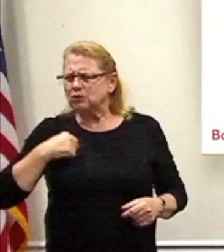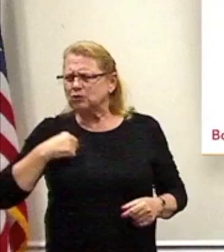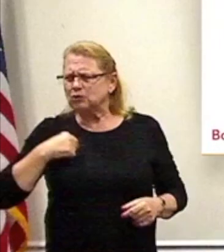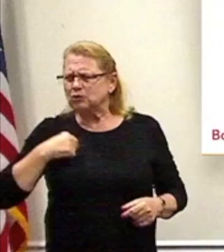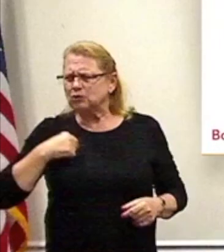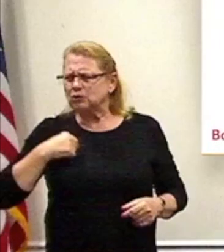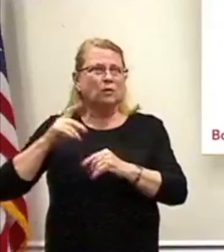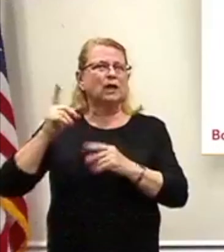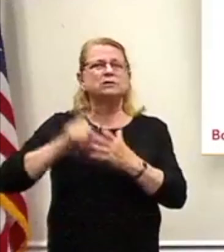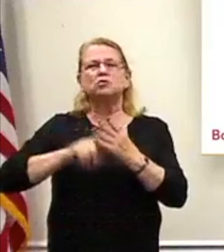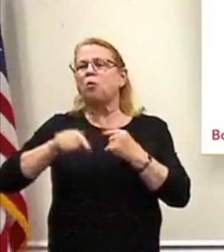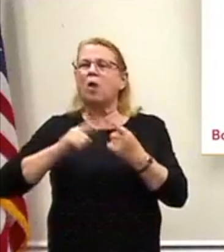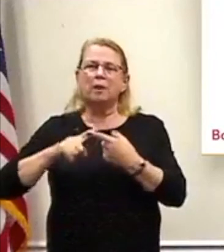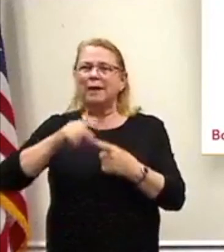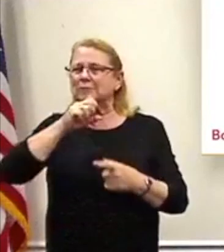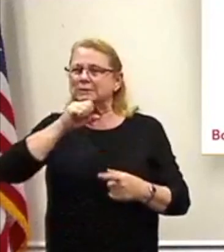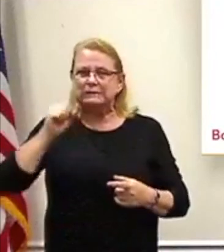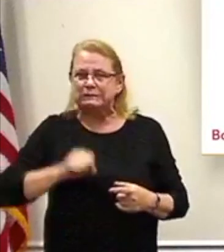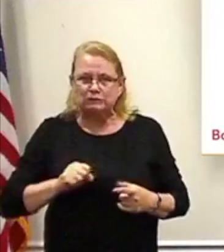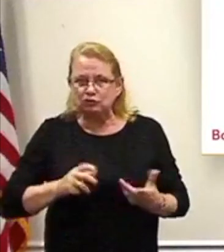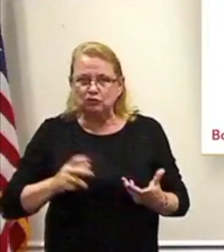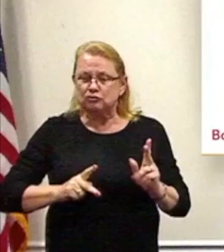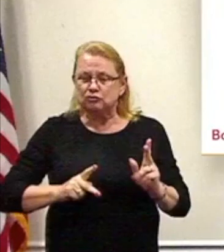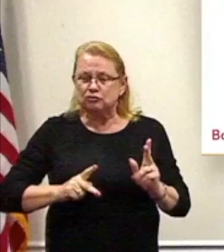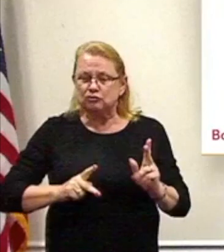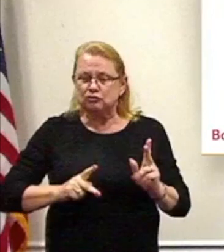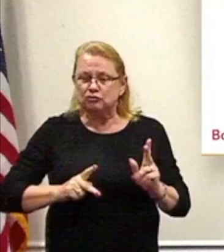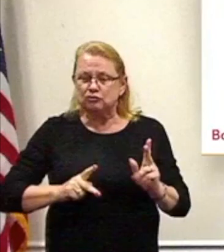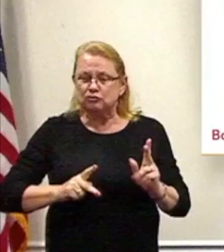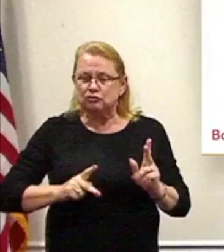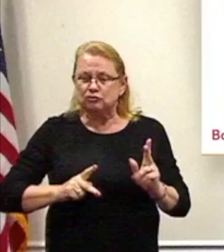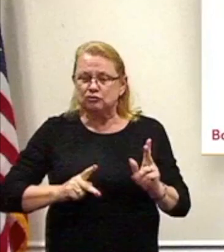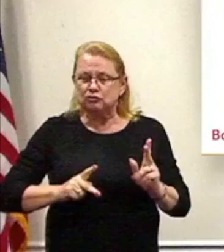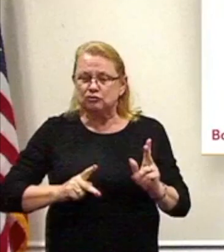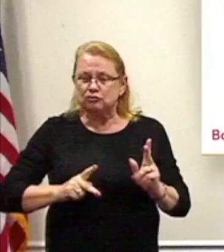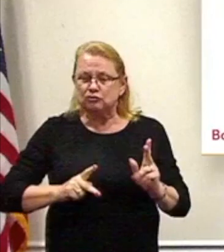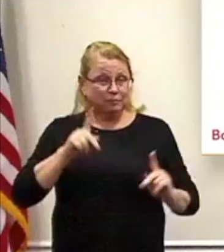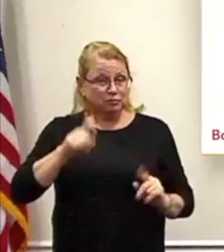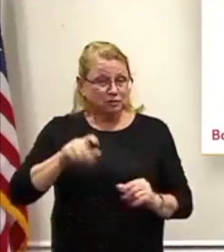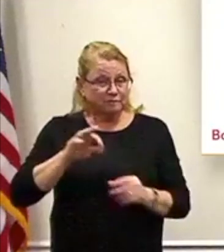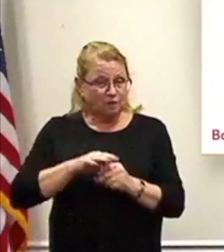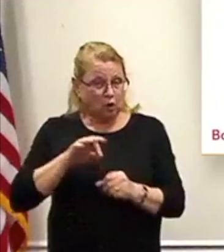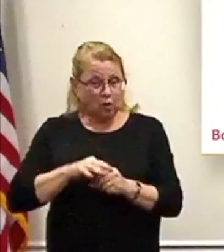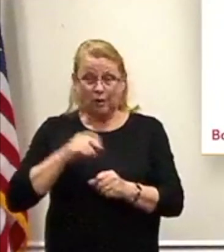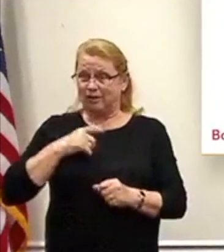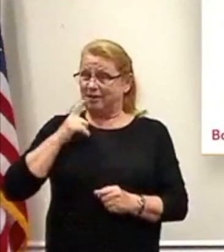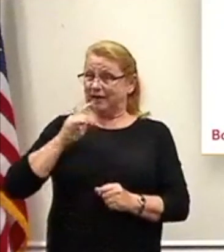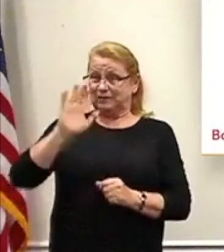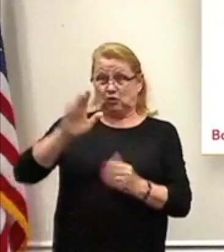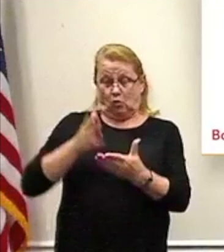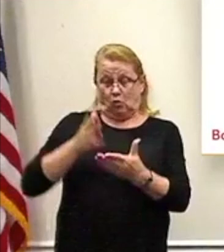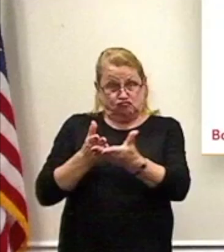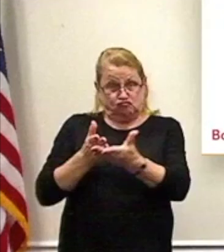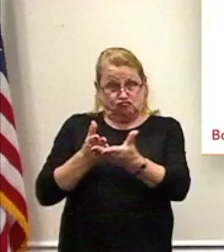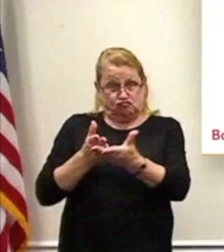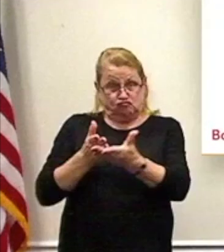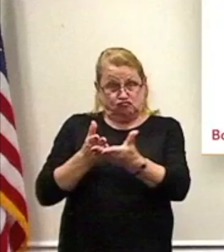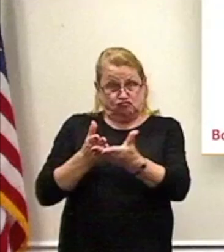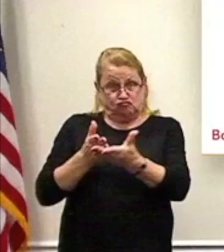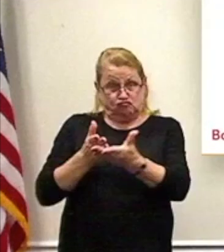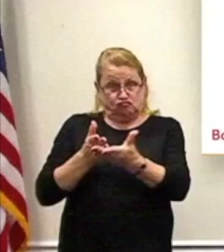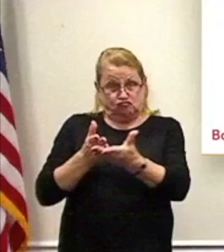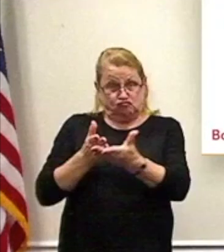What about seniors? Well, first, I think people should be voting. And I do think that your constitutional right to exercise that